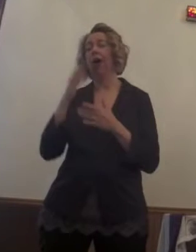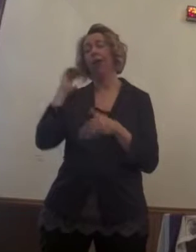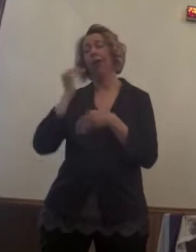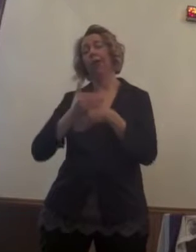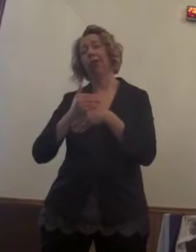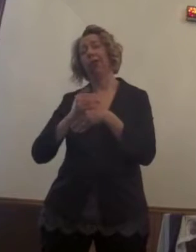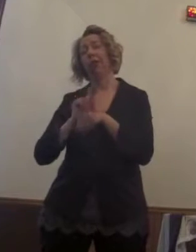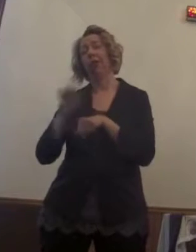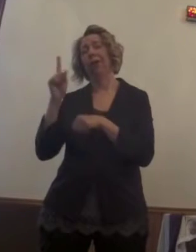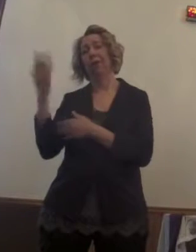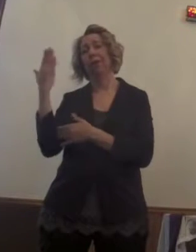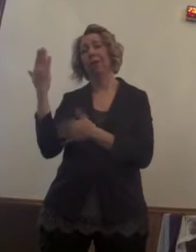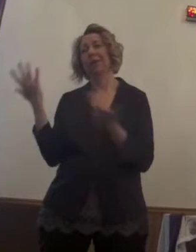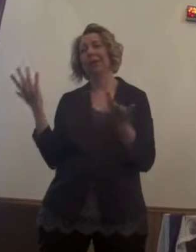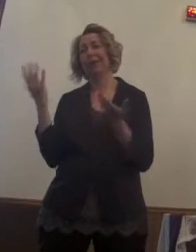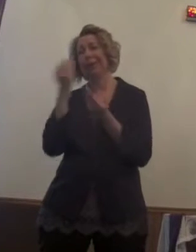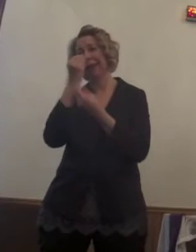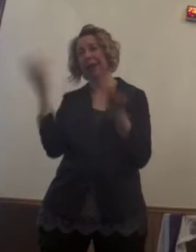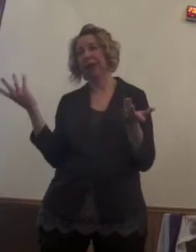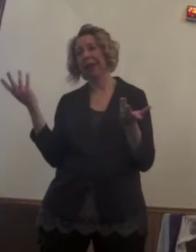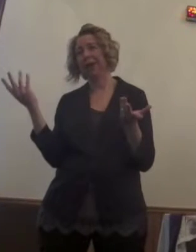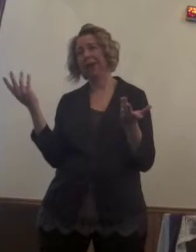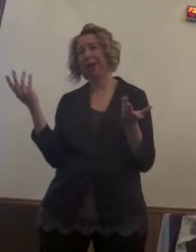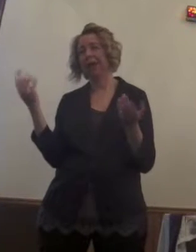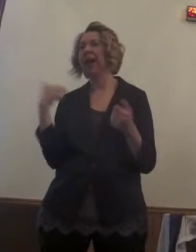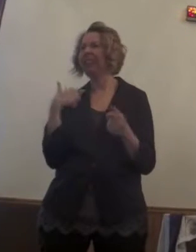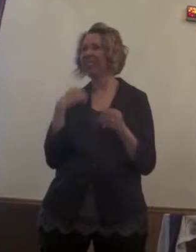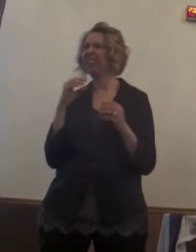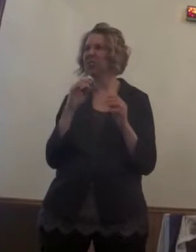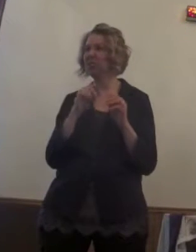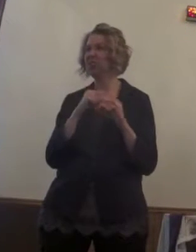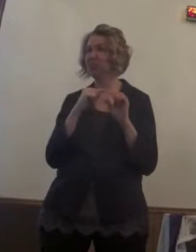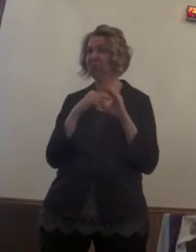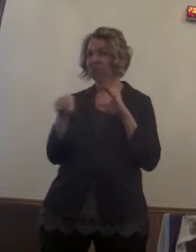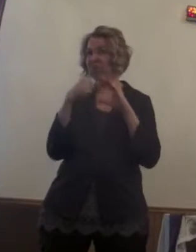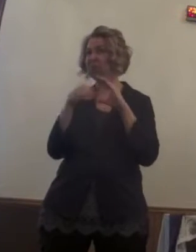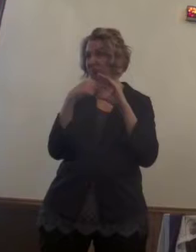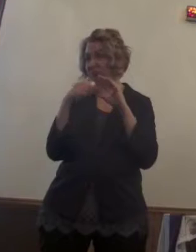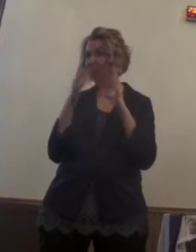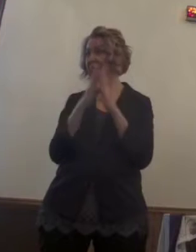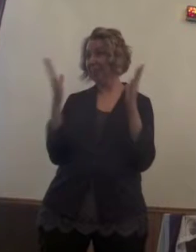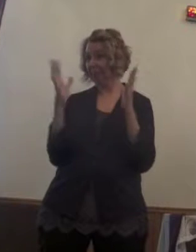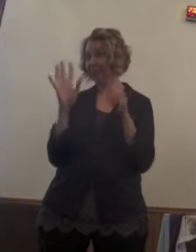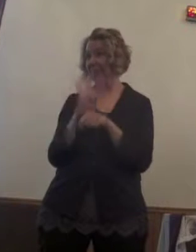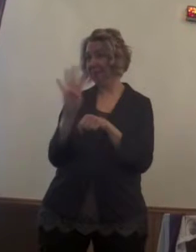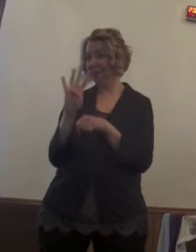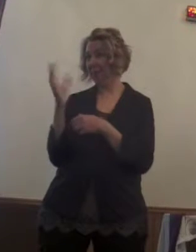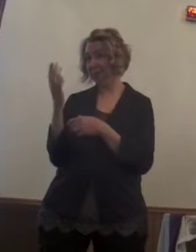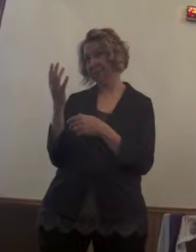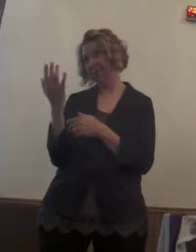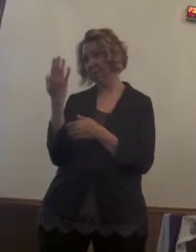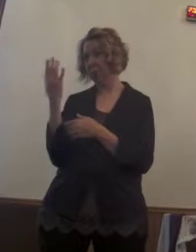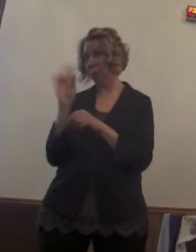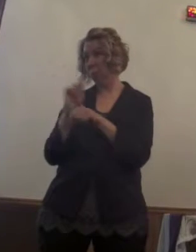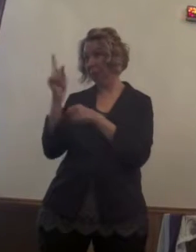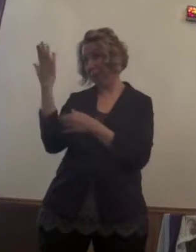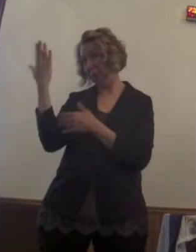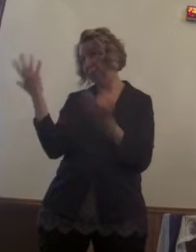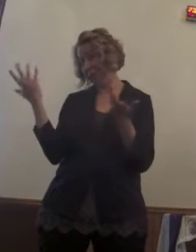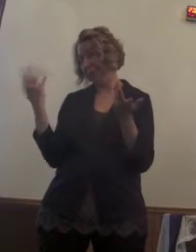o'clock in the morning, as Mark says, but, but, as I said earlier, Mary and Martha were